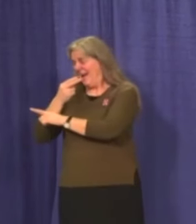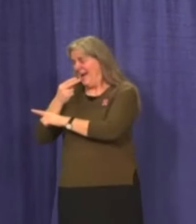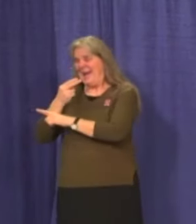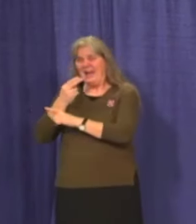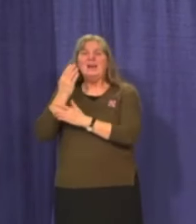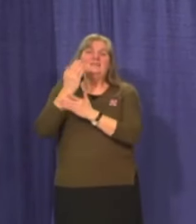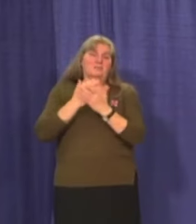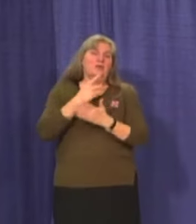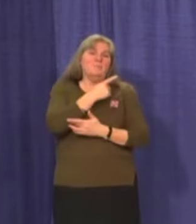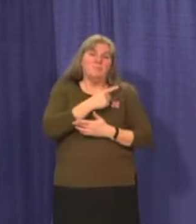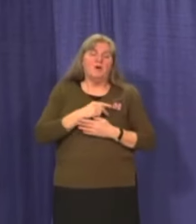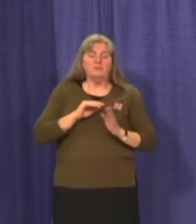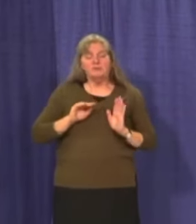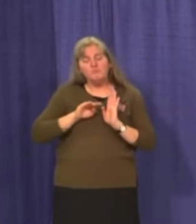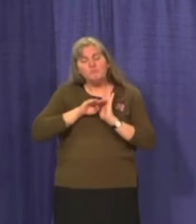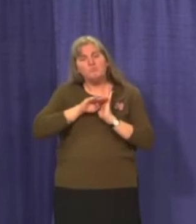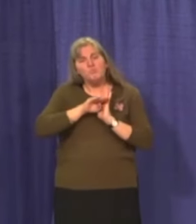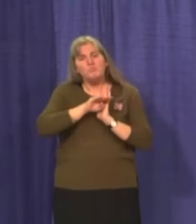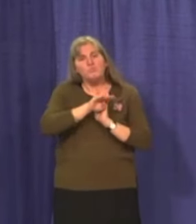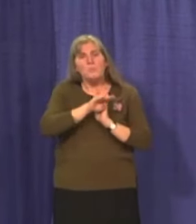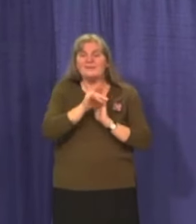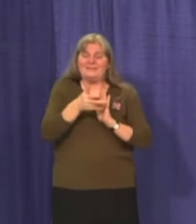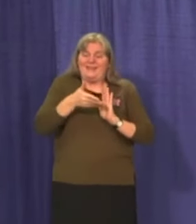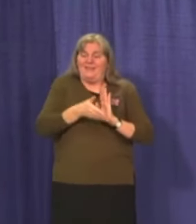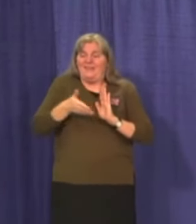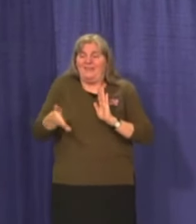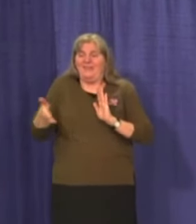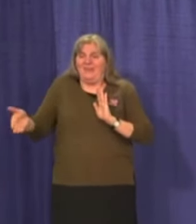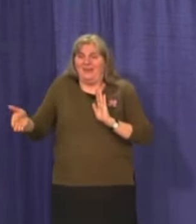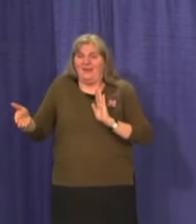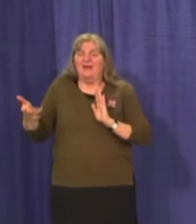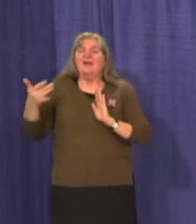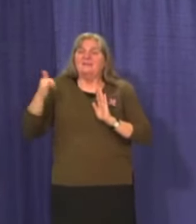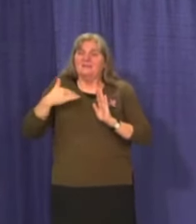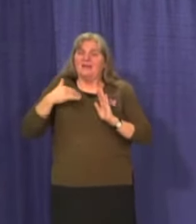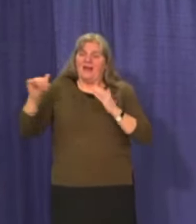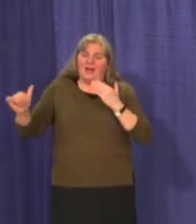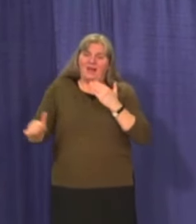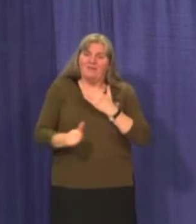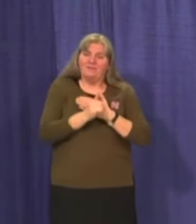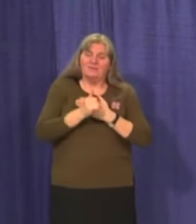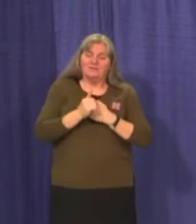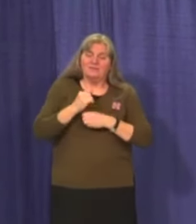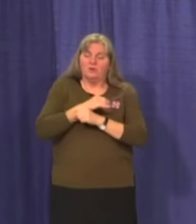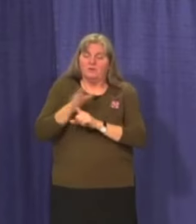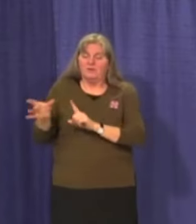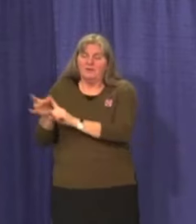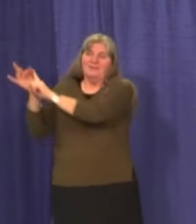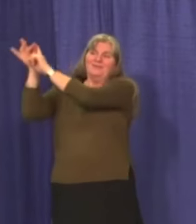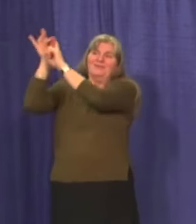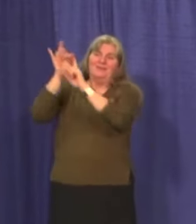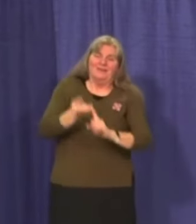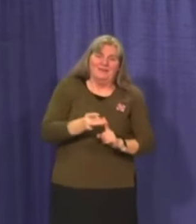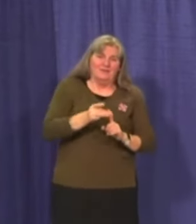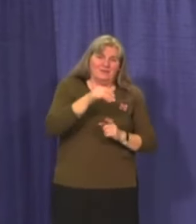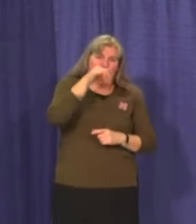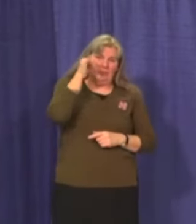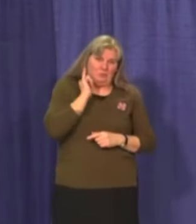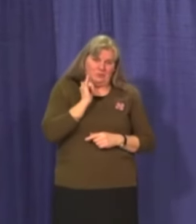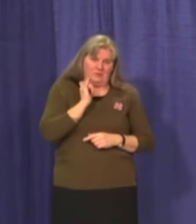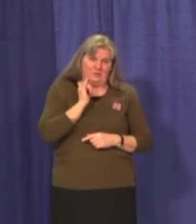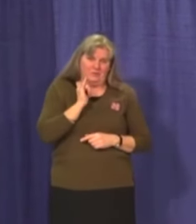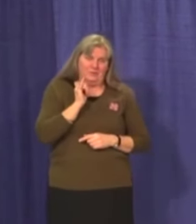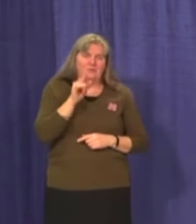most provinces. So the risk of importation remains significant. So please remember that